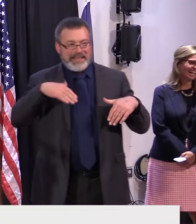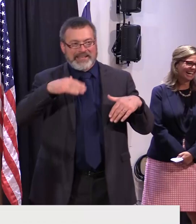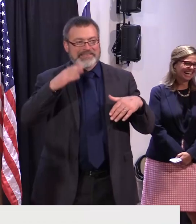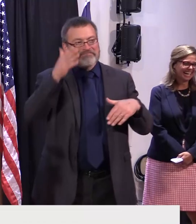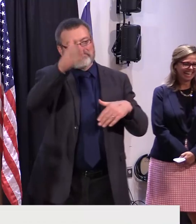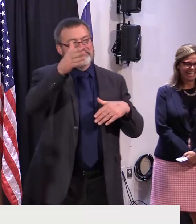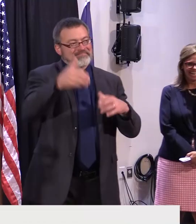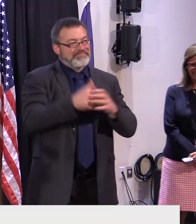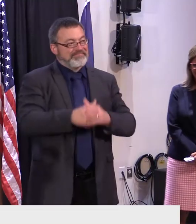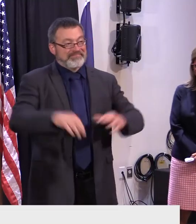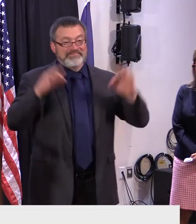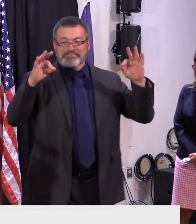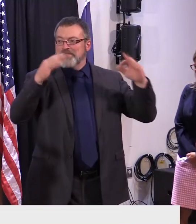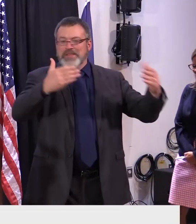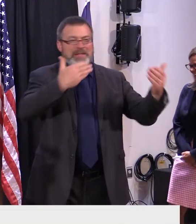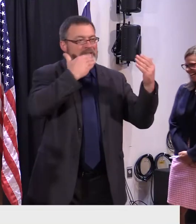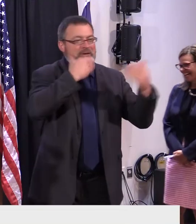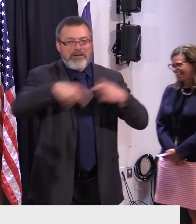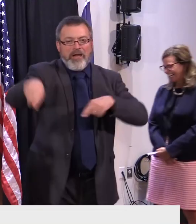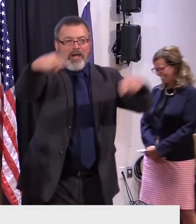all right thank you all very much